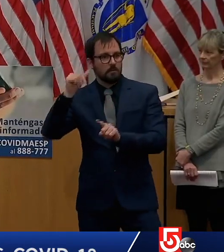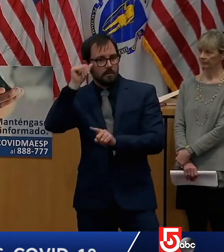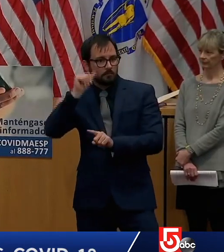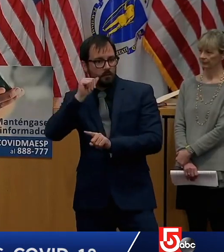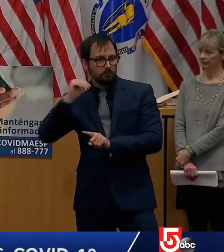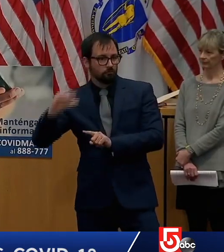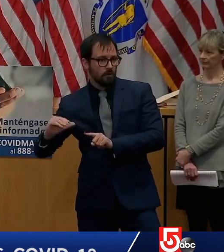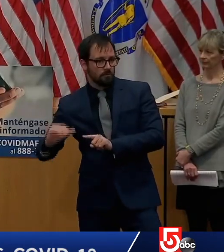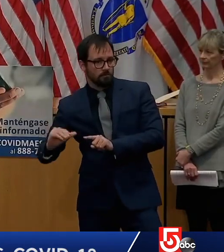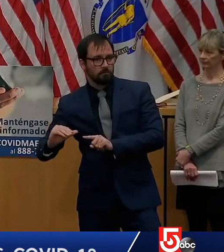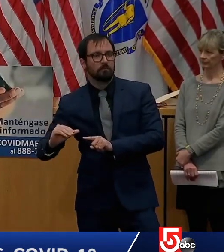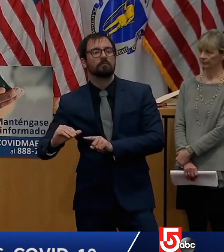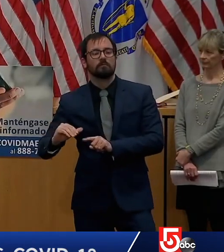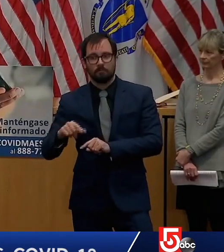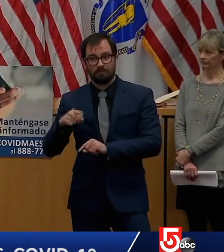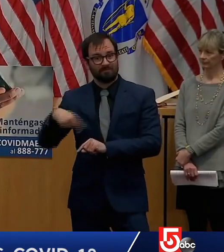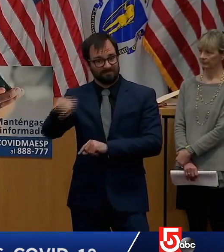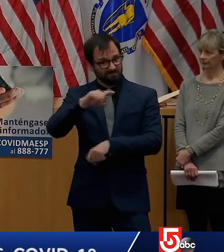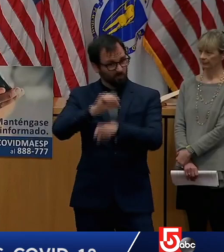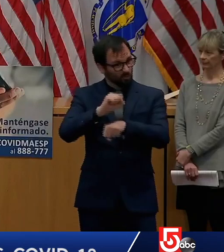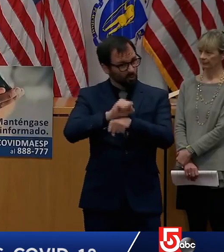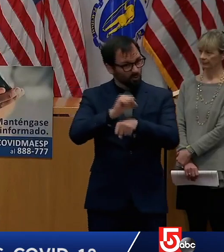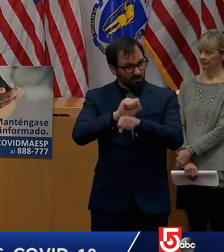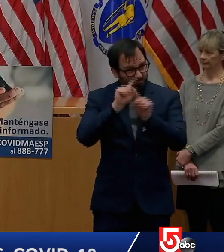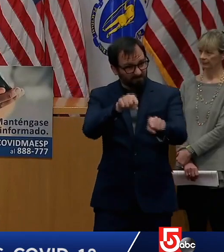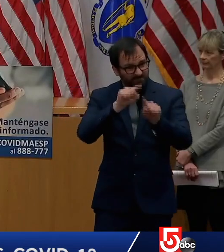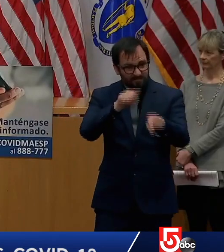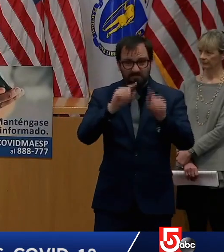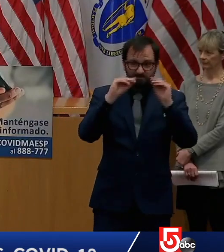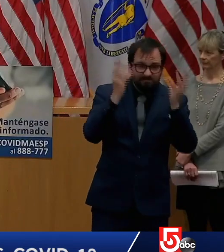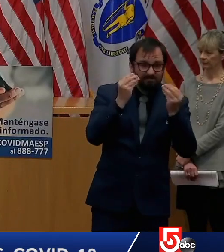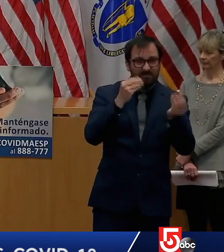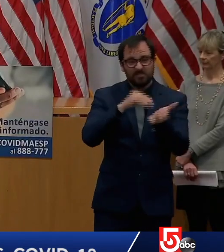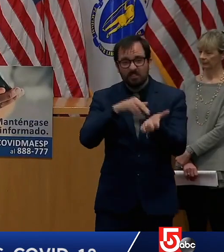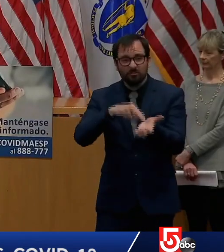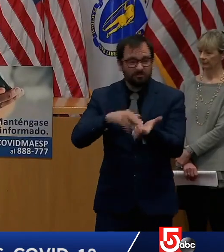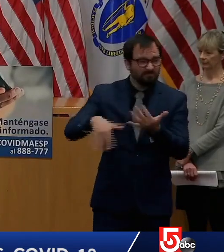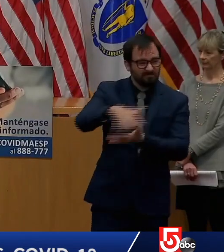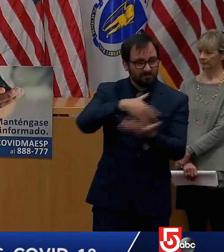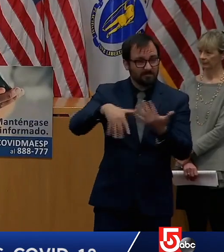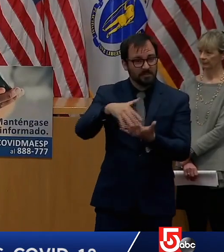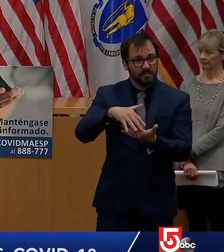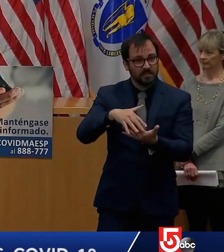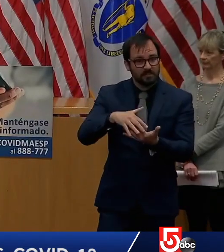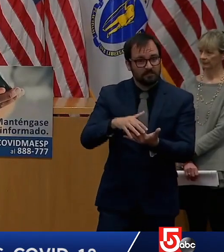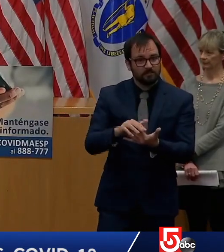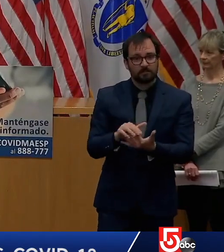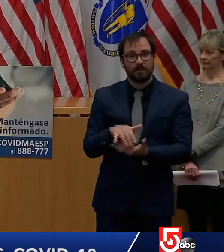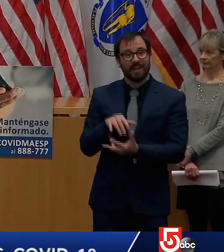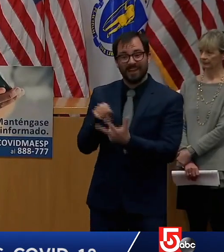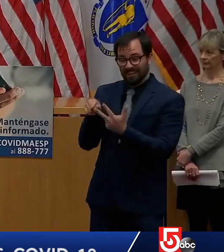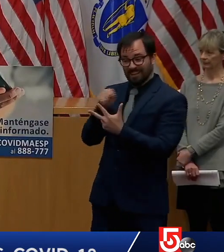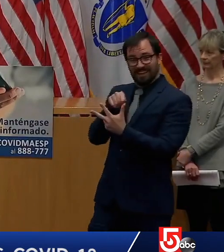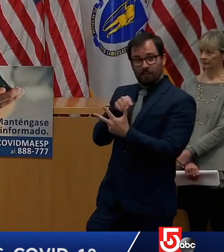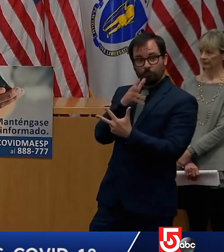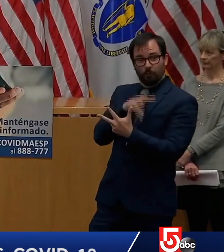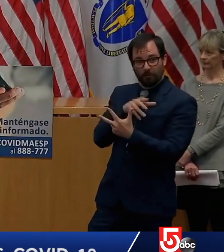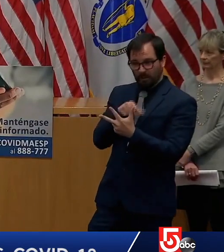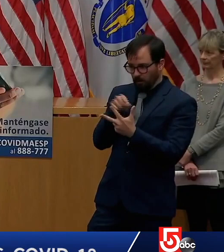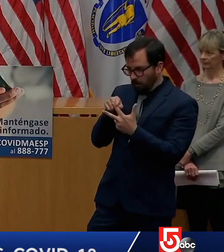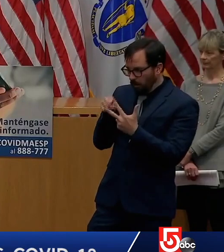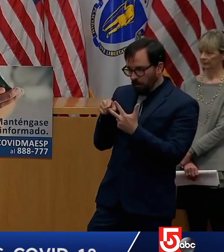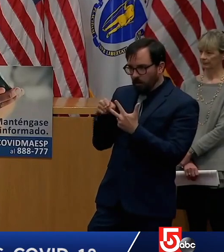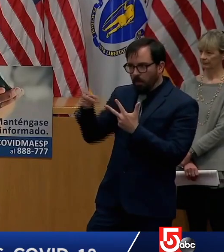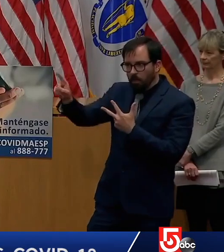so not only is she worried about getting the virus herself she has some special people in her life who really are